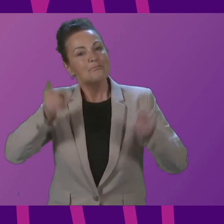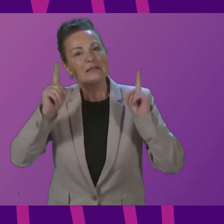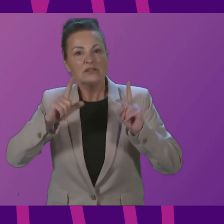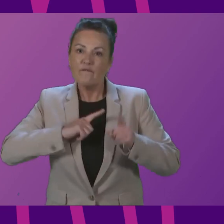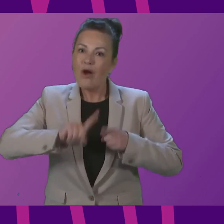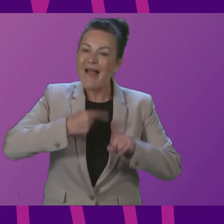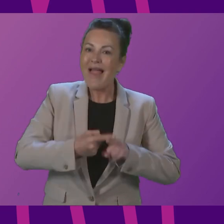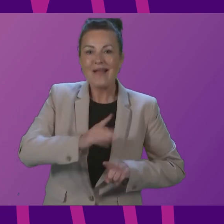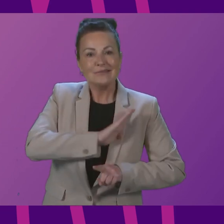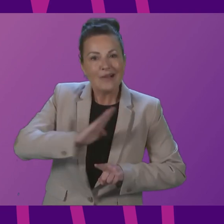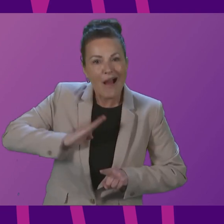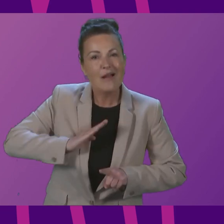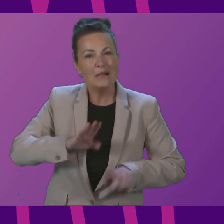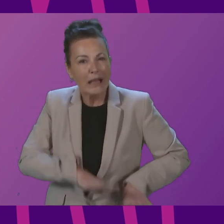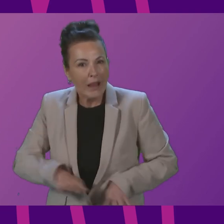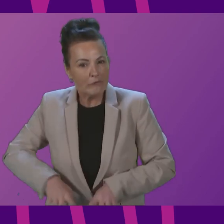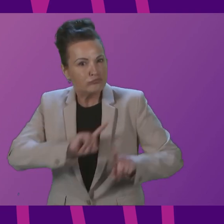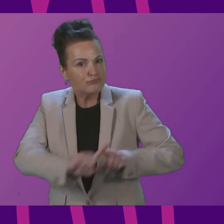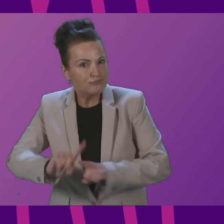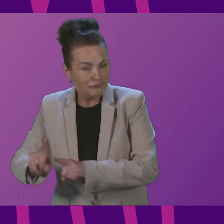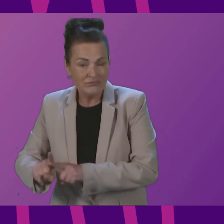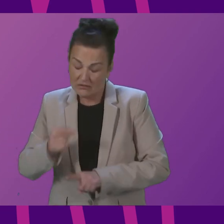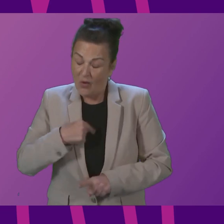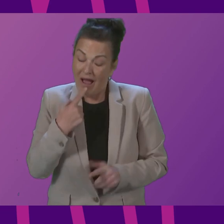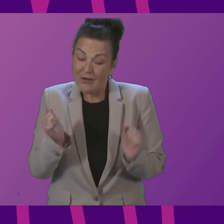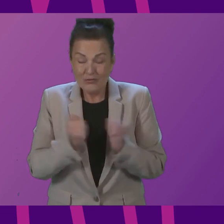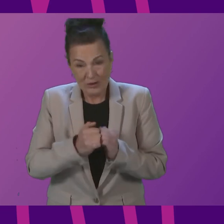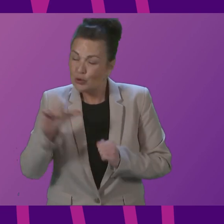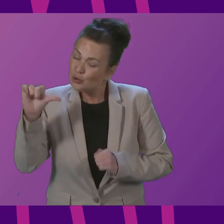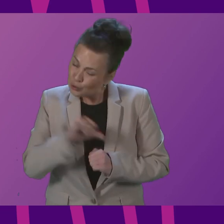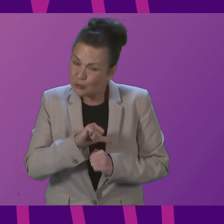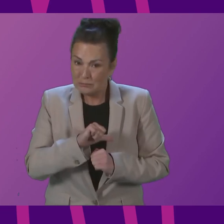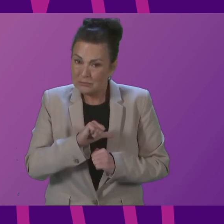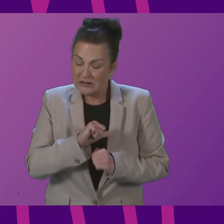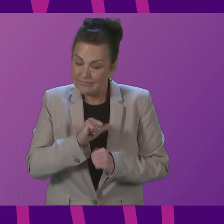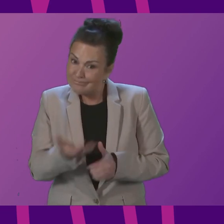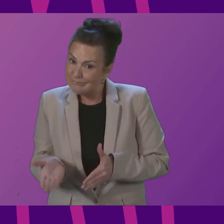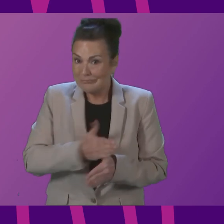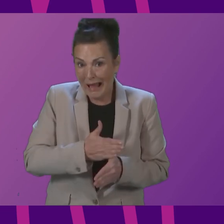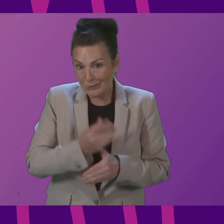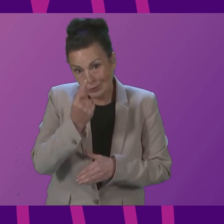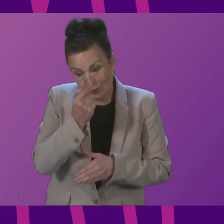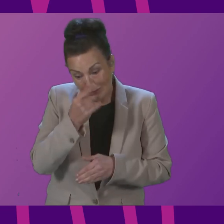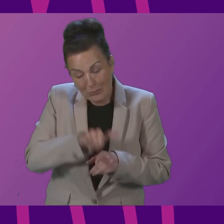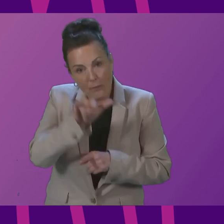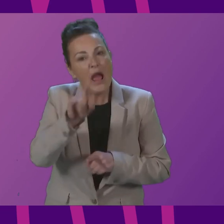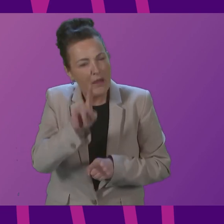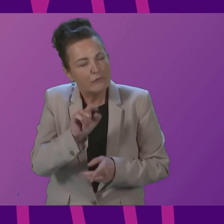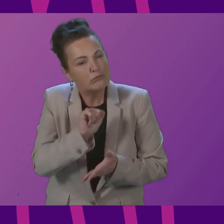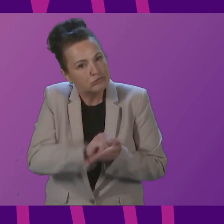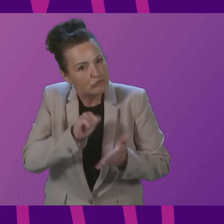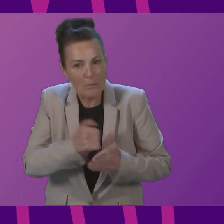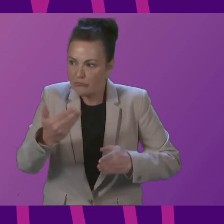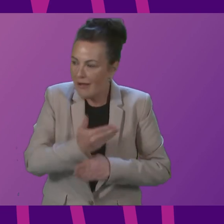extremely important that the flights resume at the earliest possible and practicable time especially in this 40th anniversary year